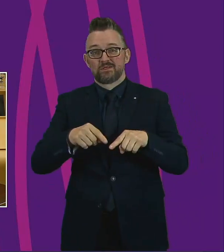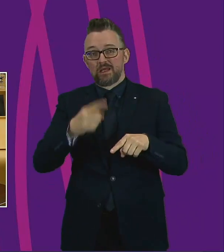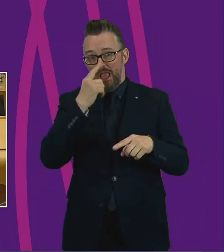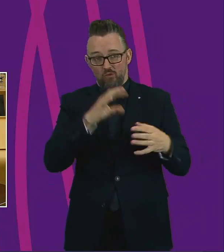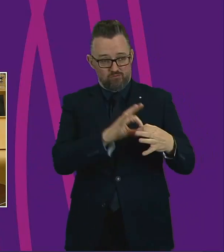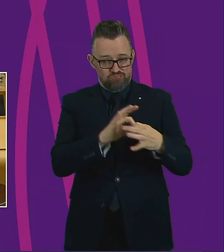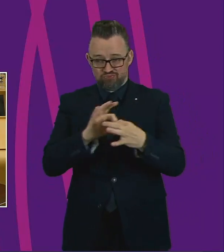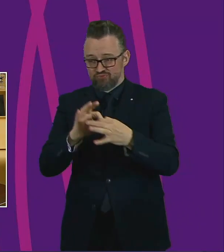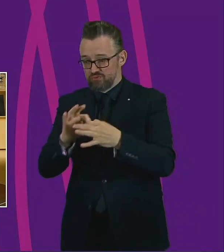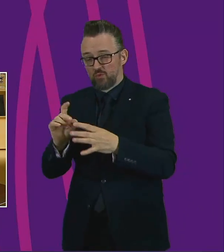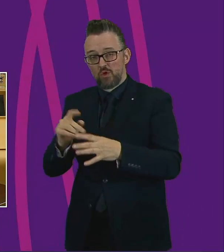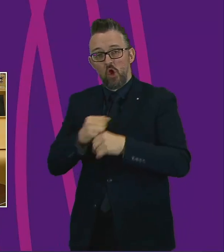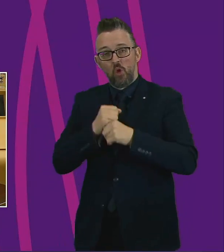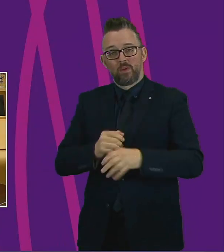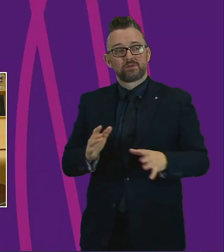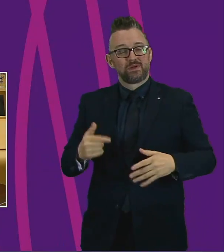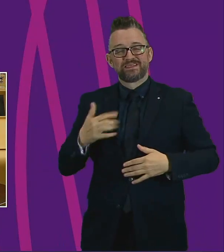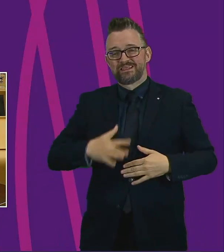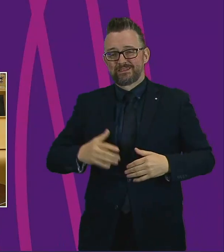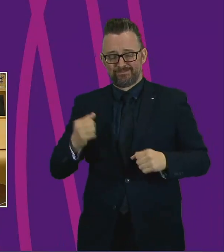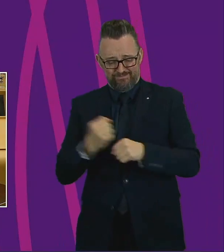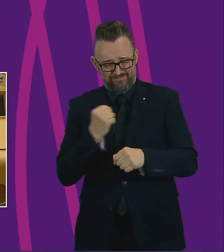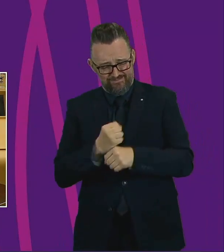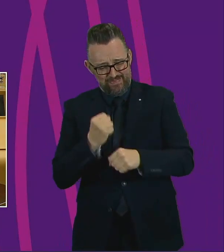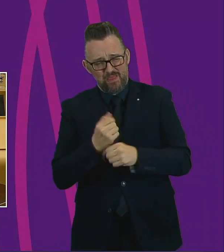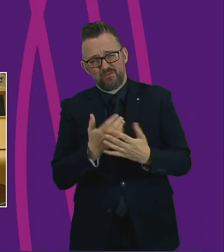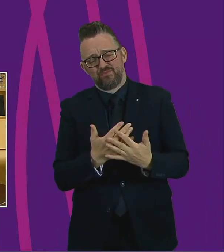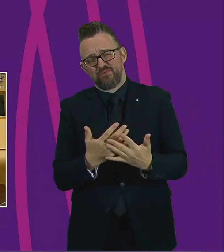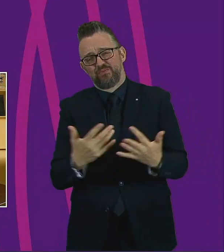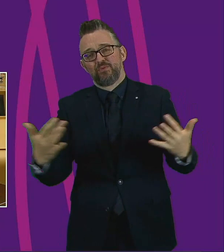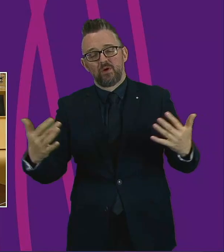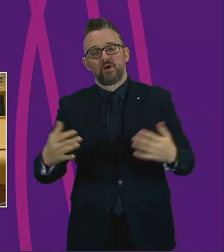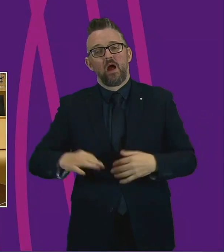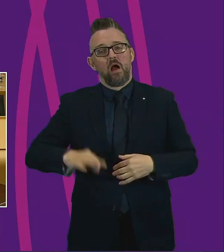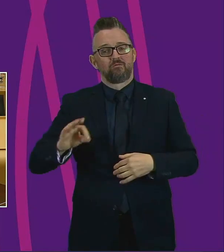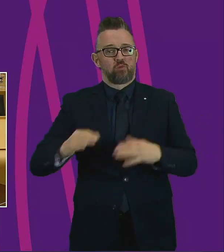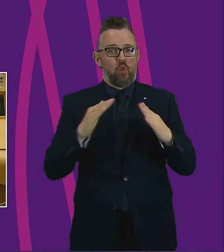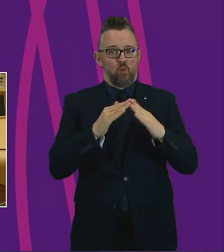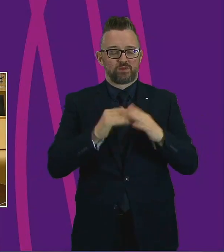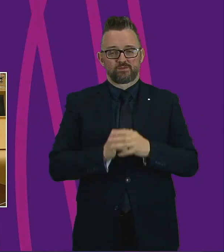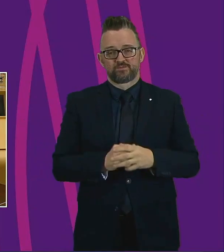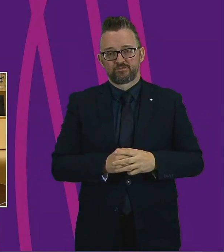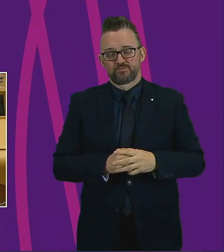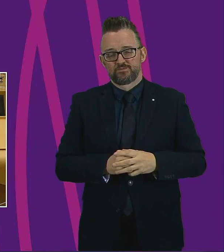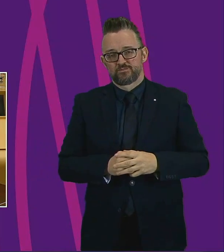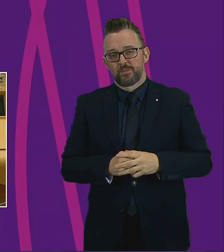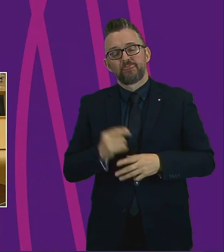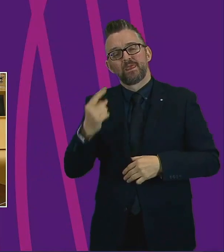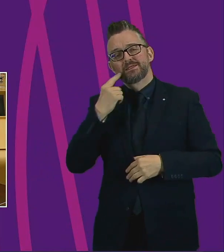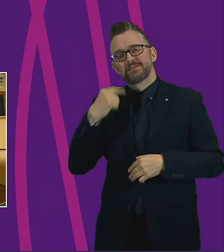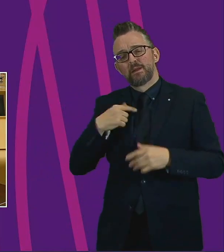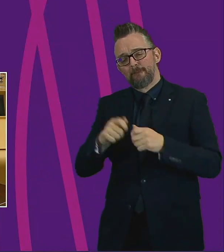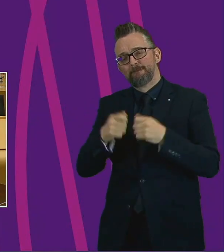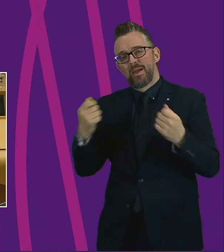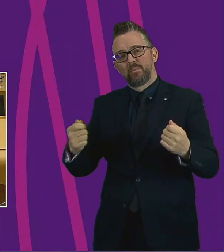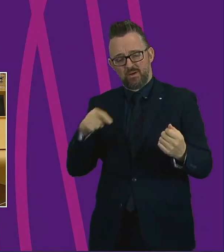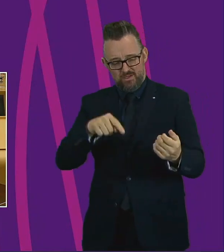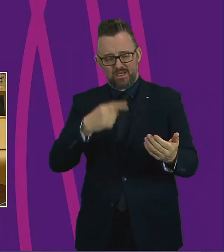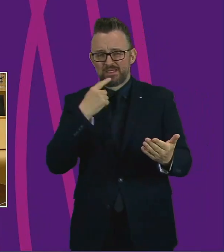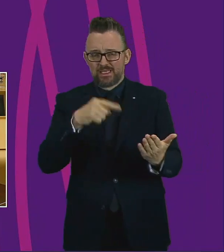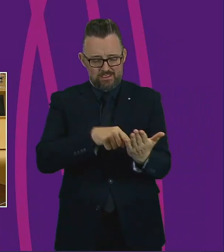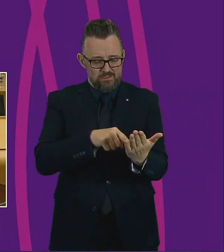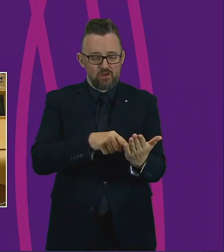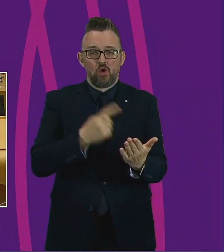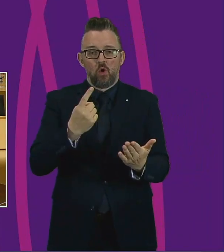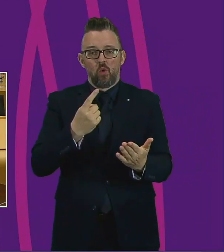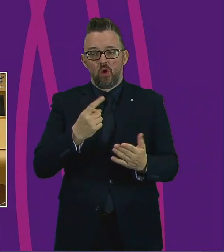commitment to mass building of affordable homes. Yesterday, were newspaper reports that many people have died of COVID-19